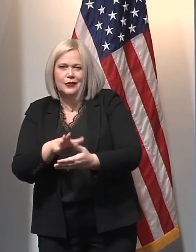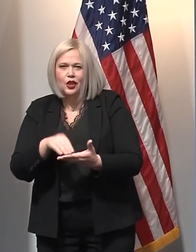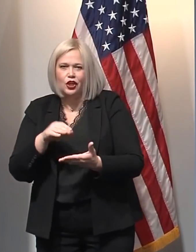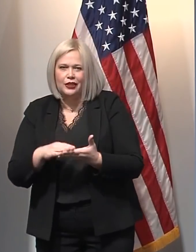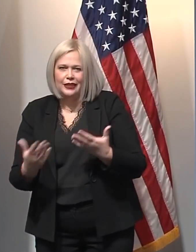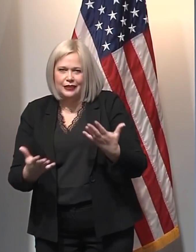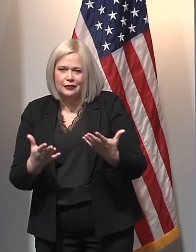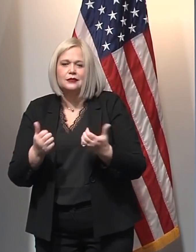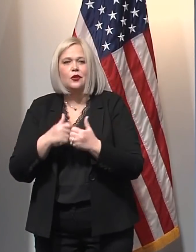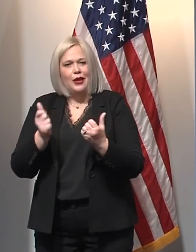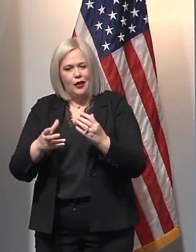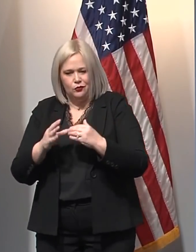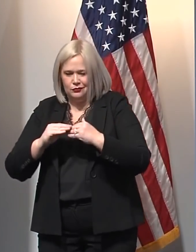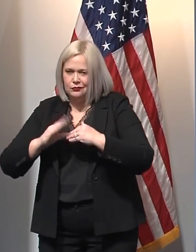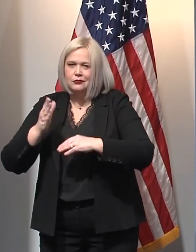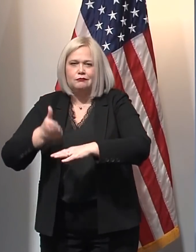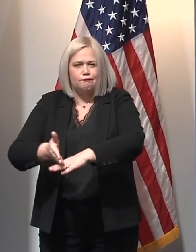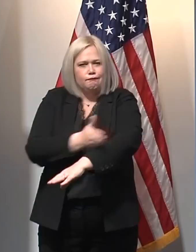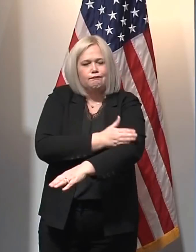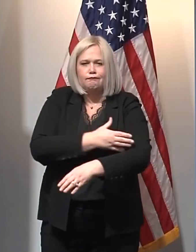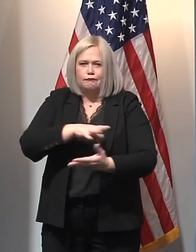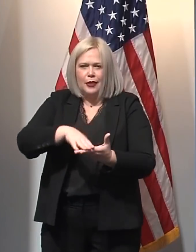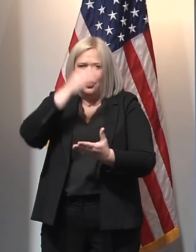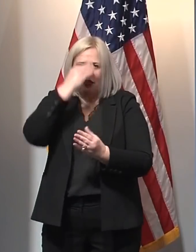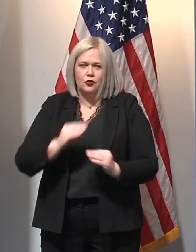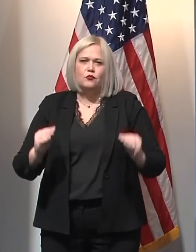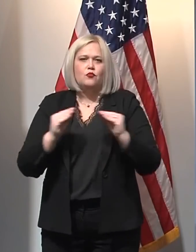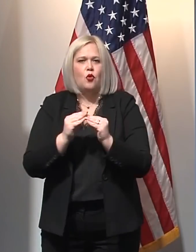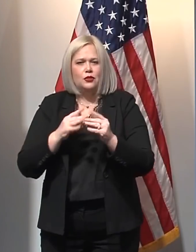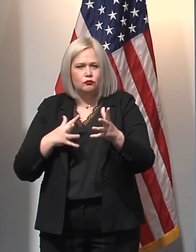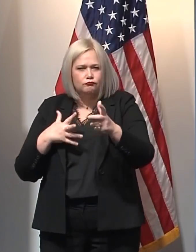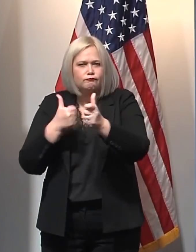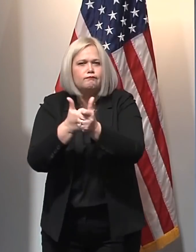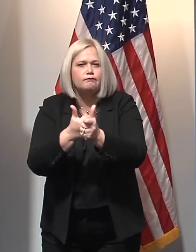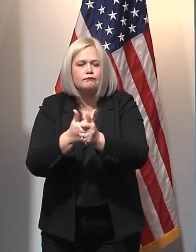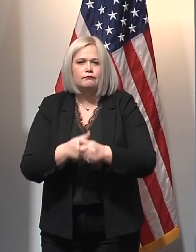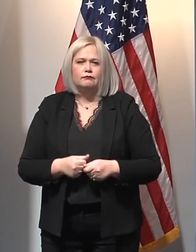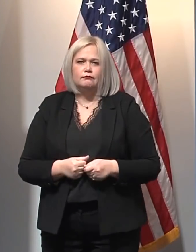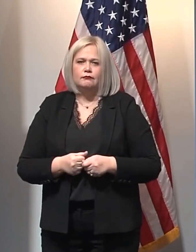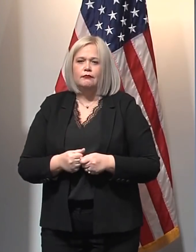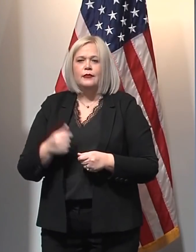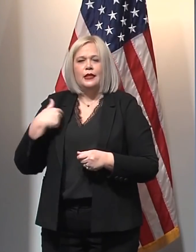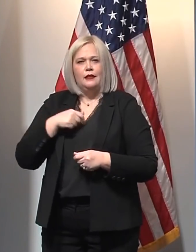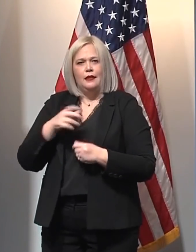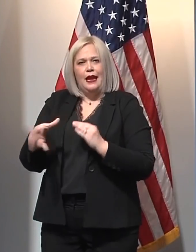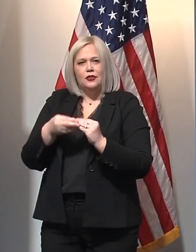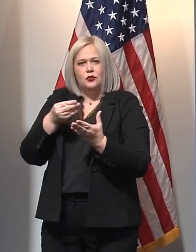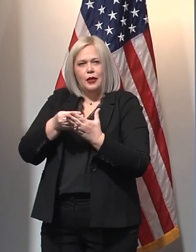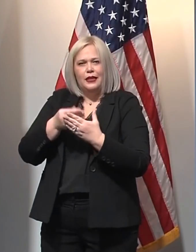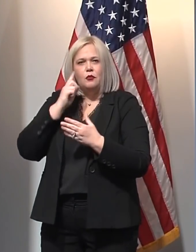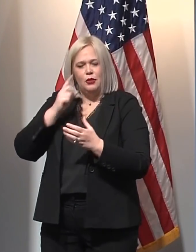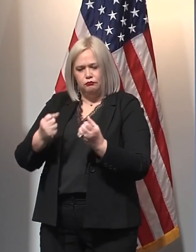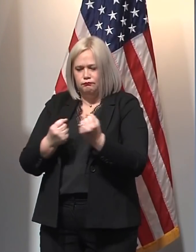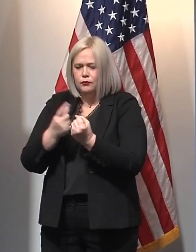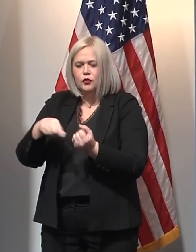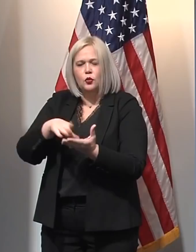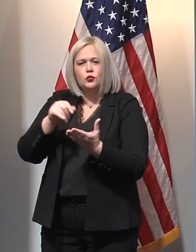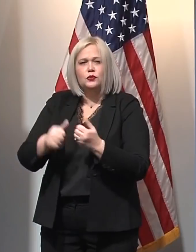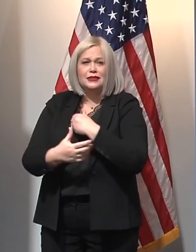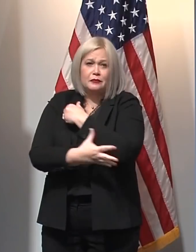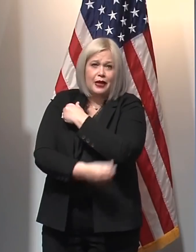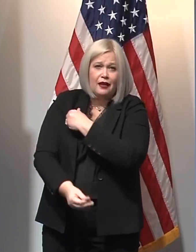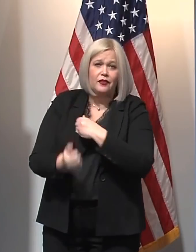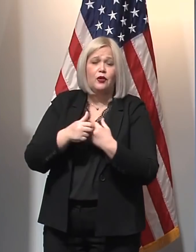through a formula that recognizes additional costs associated with supporting students in poverty and students with special education needs,